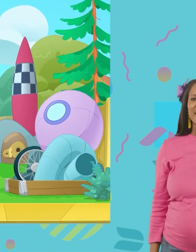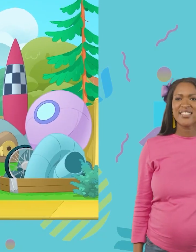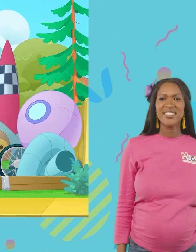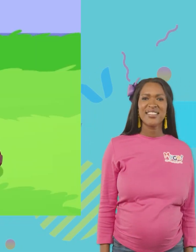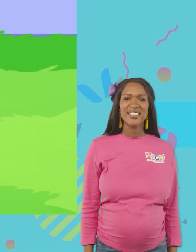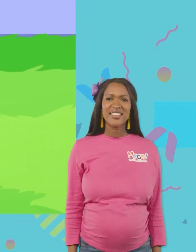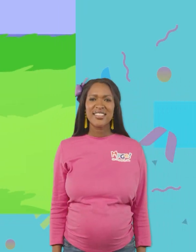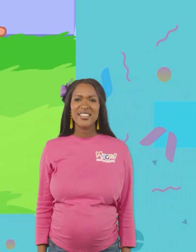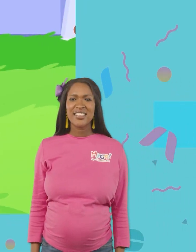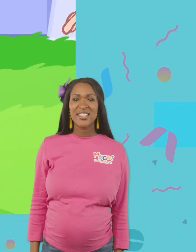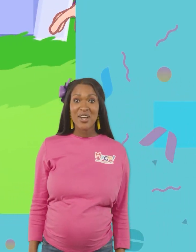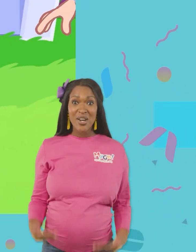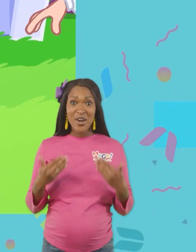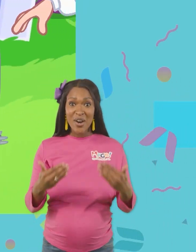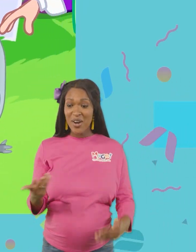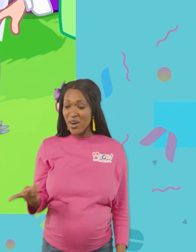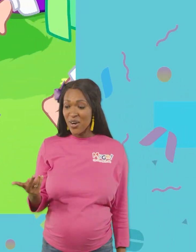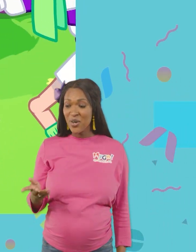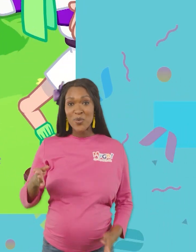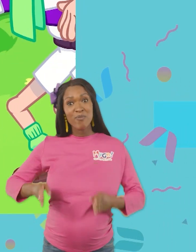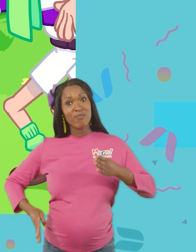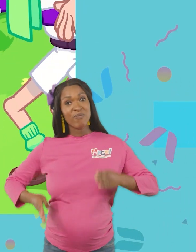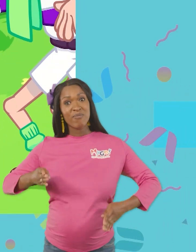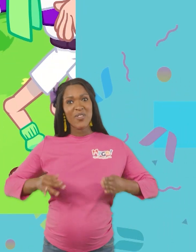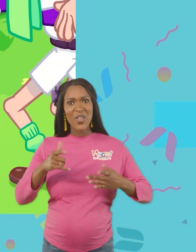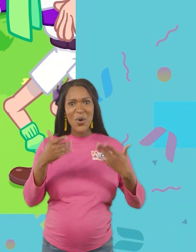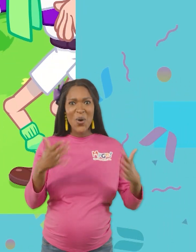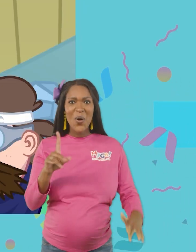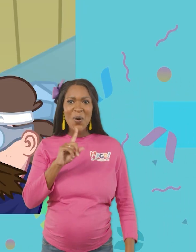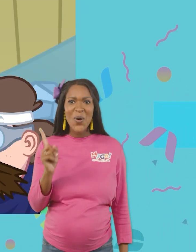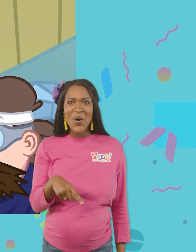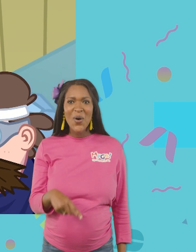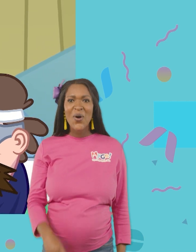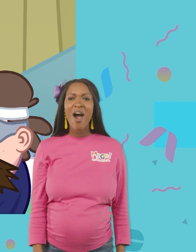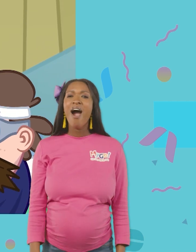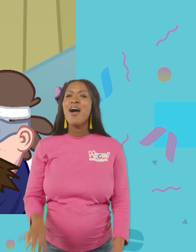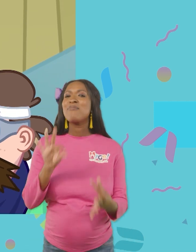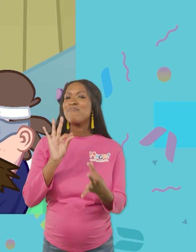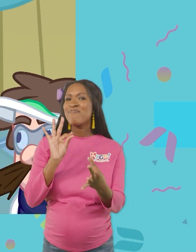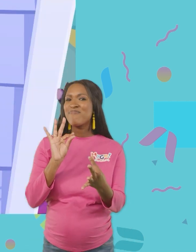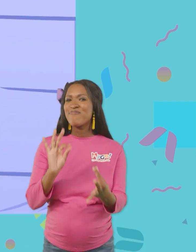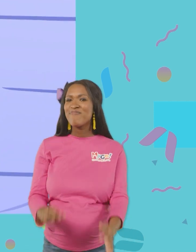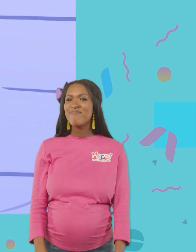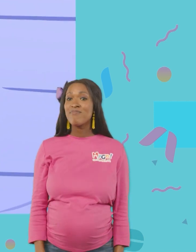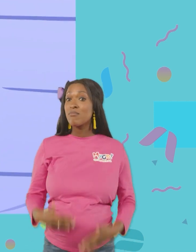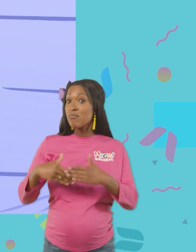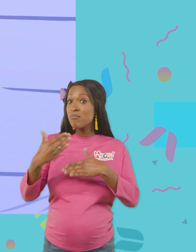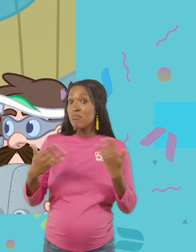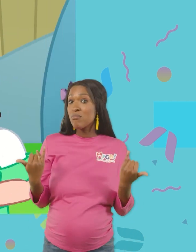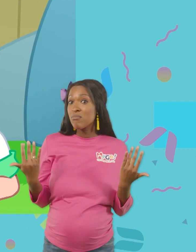Here you go. Two small robots as ordered. Perfect. What's that now? Oh, uh,